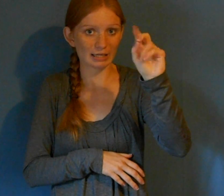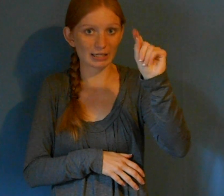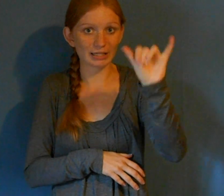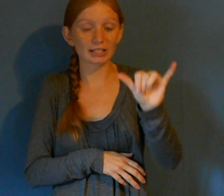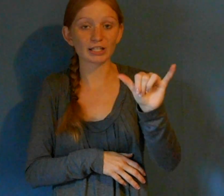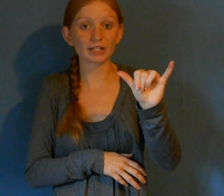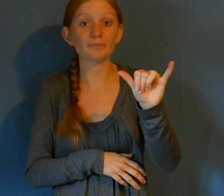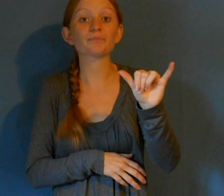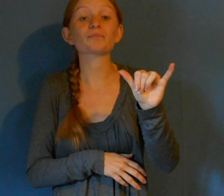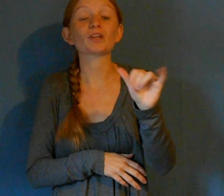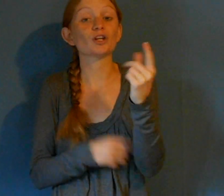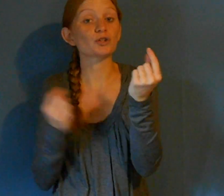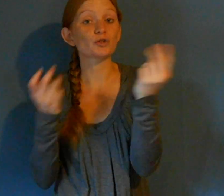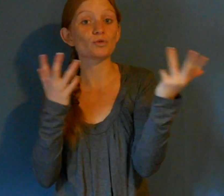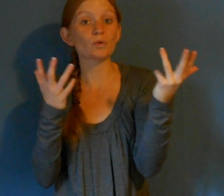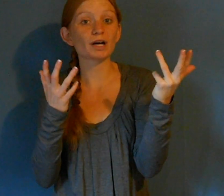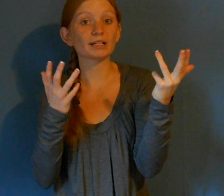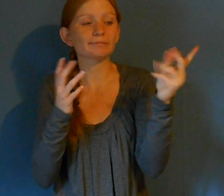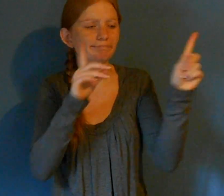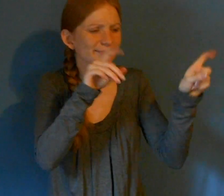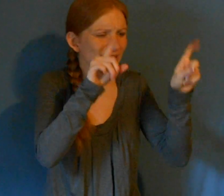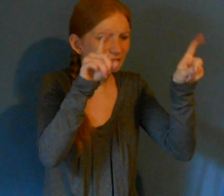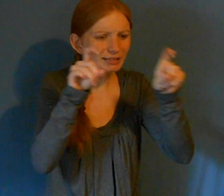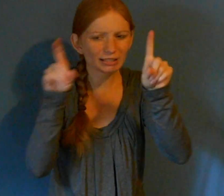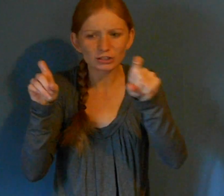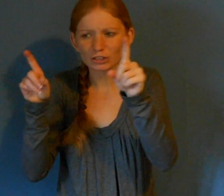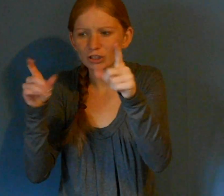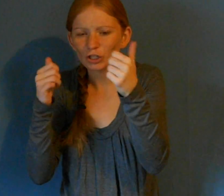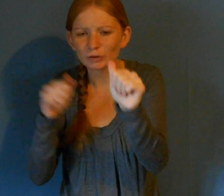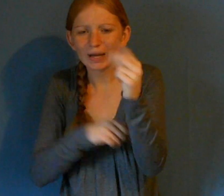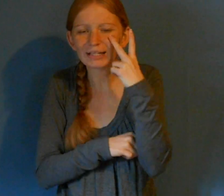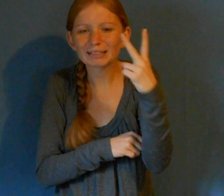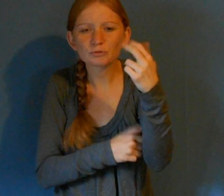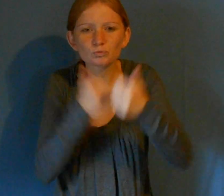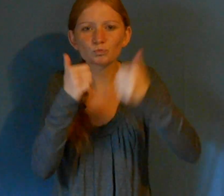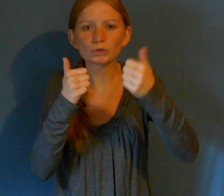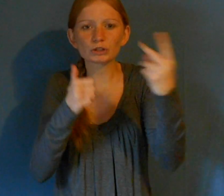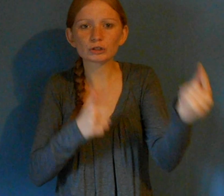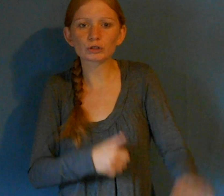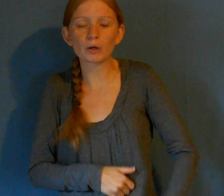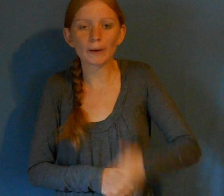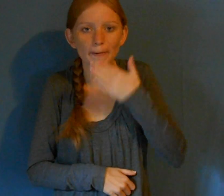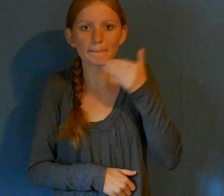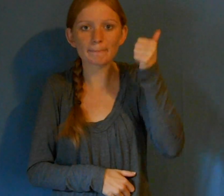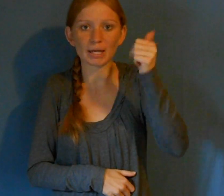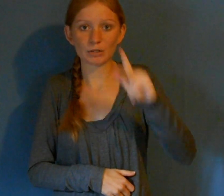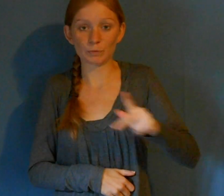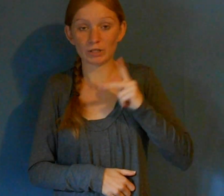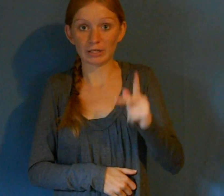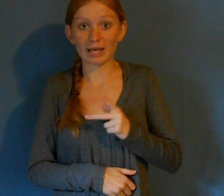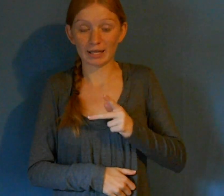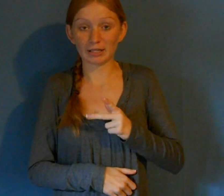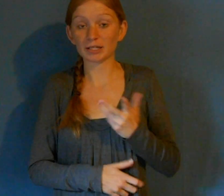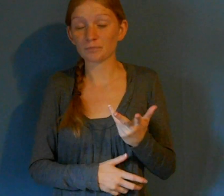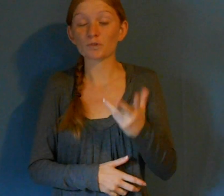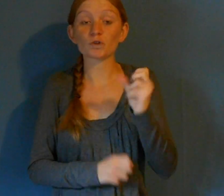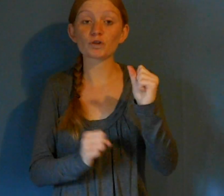um, Pitbulls, with all different kinds of Pitbulls put together, they have about an 83.4 percent passing rate,